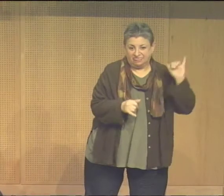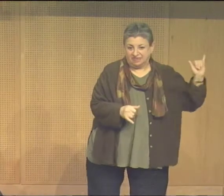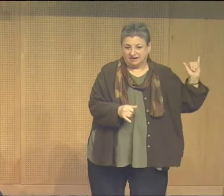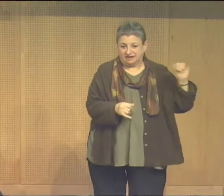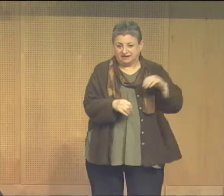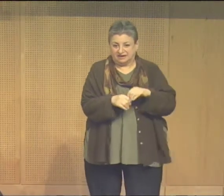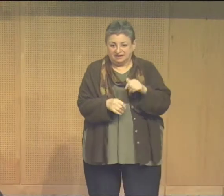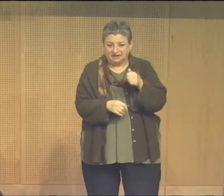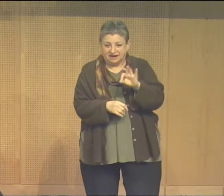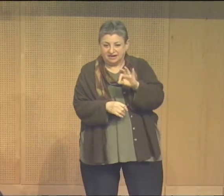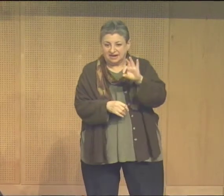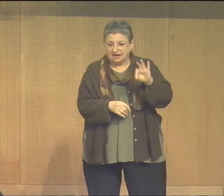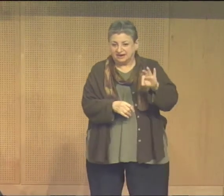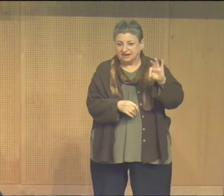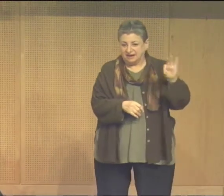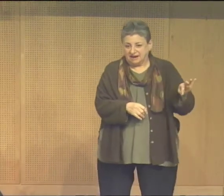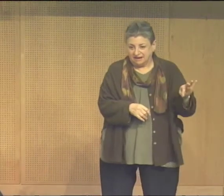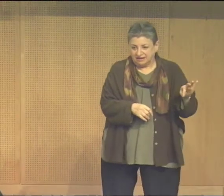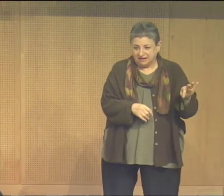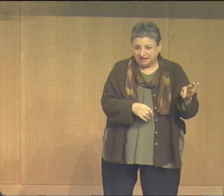I did that piece in 1999.